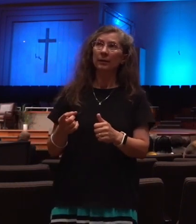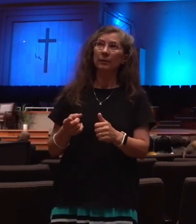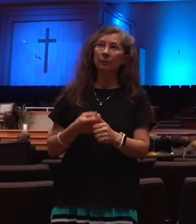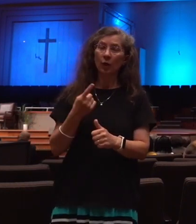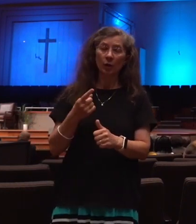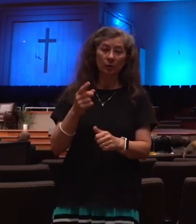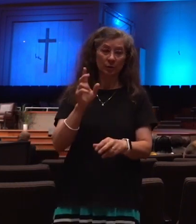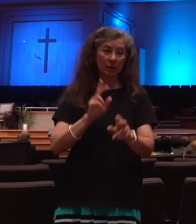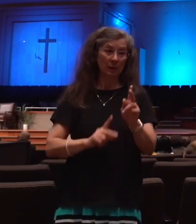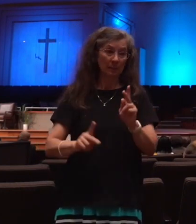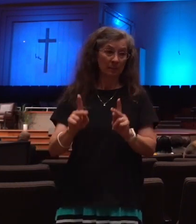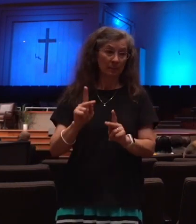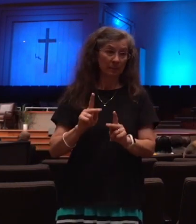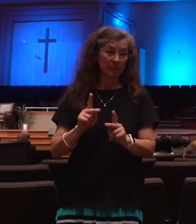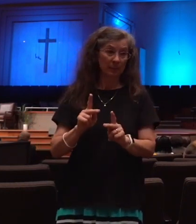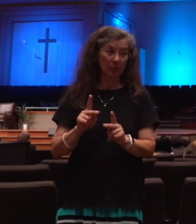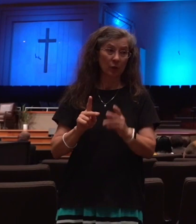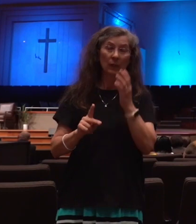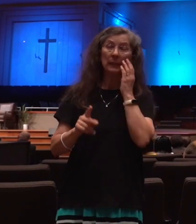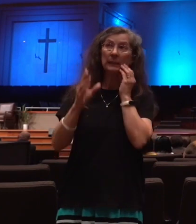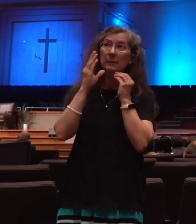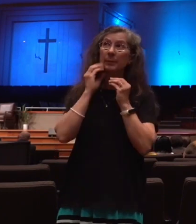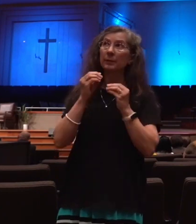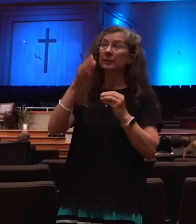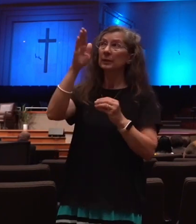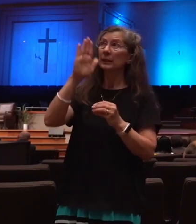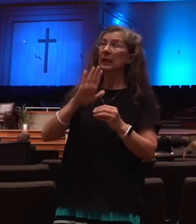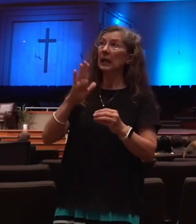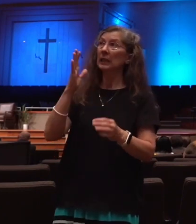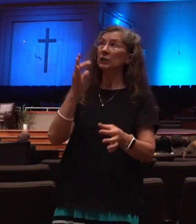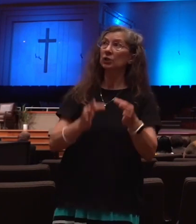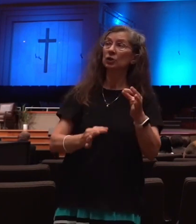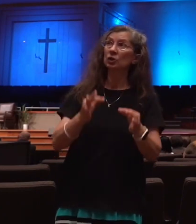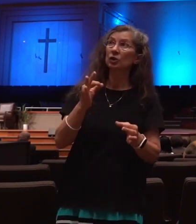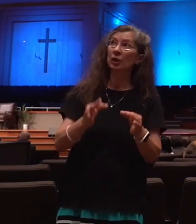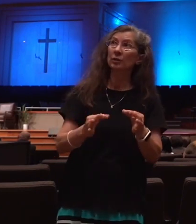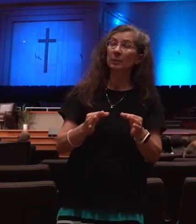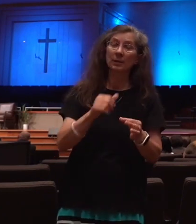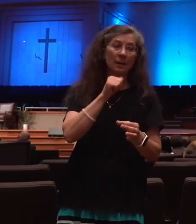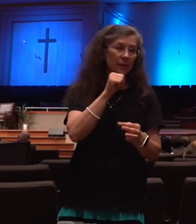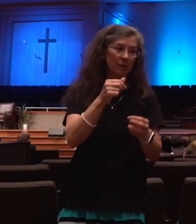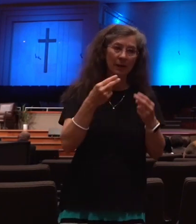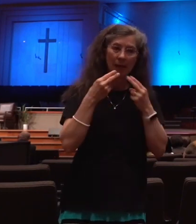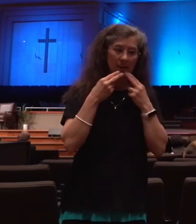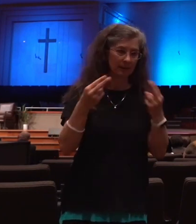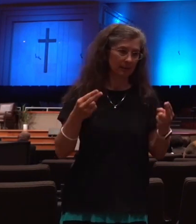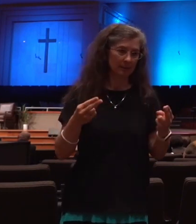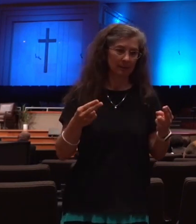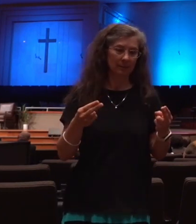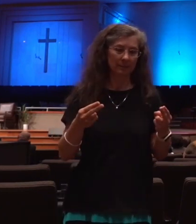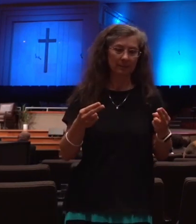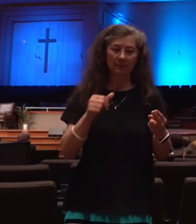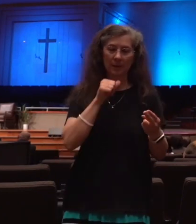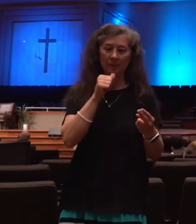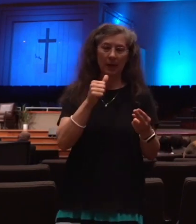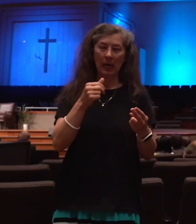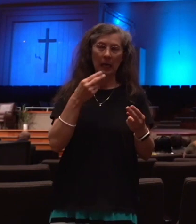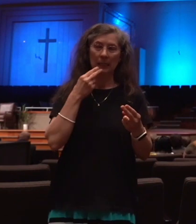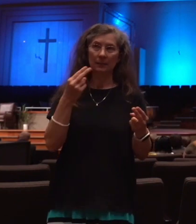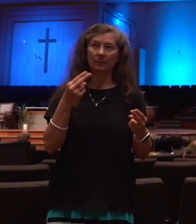judgments of God in the tribulation are not innocent men and women. Remember, we're all born